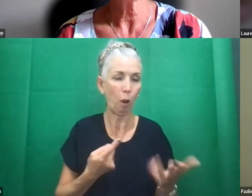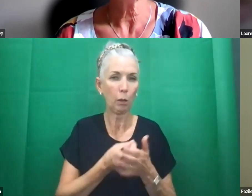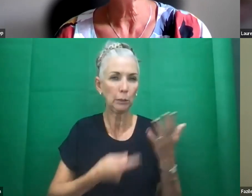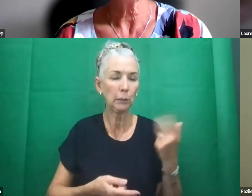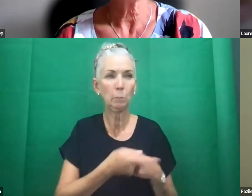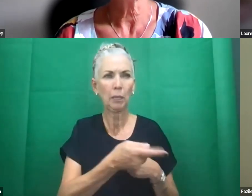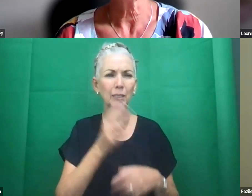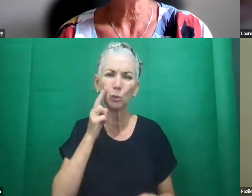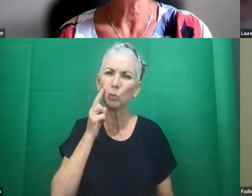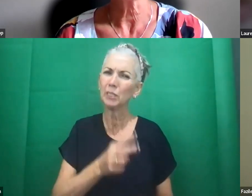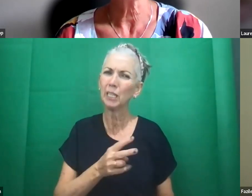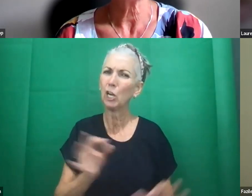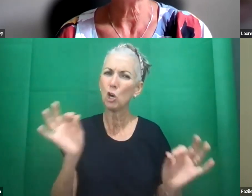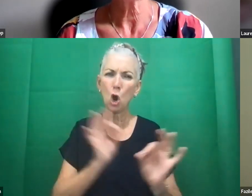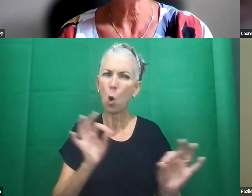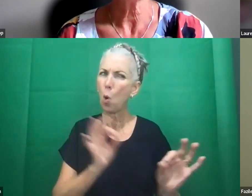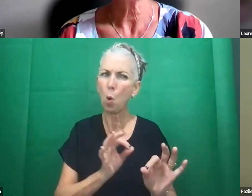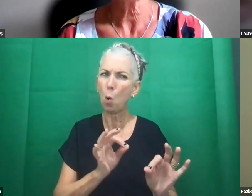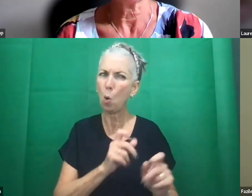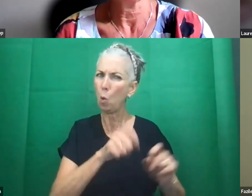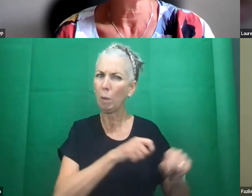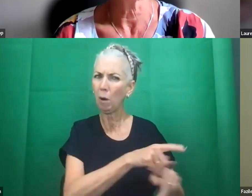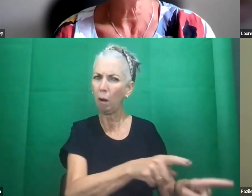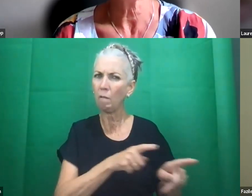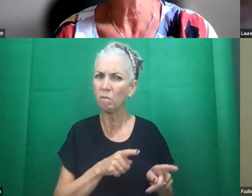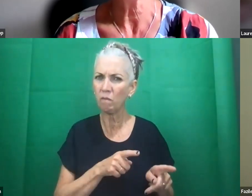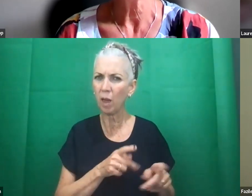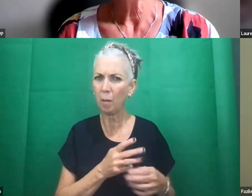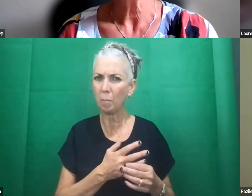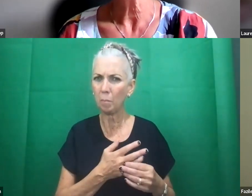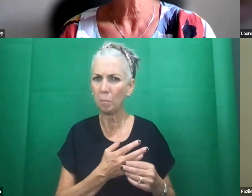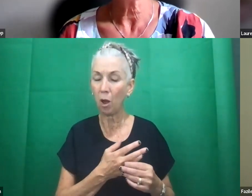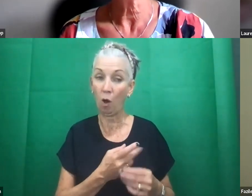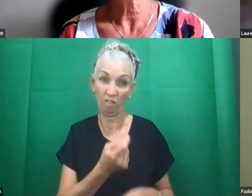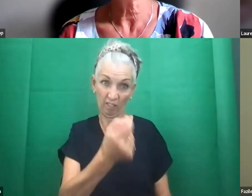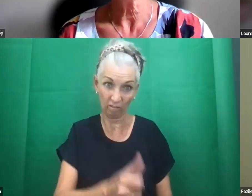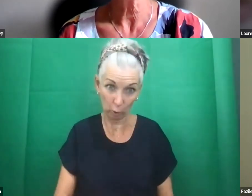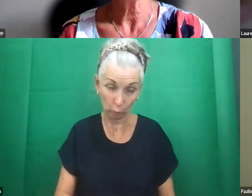no people with intellectual disabilities diagnosed, or very few diagnosed with long COVID.